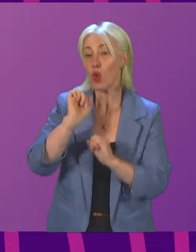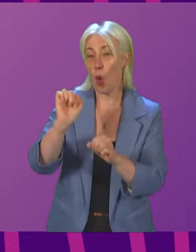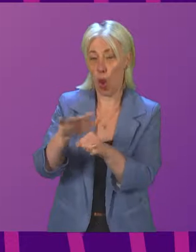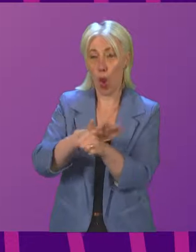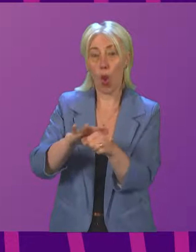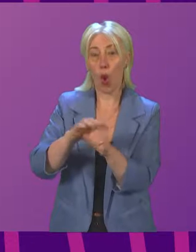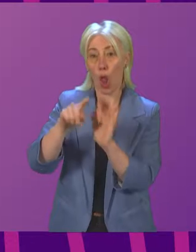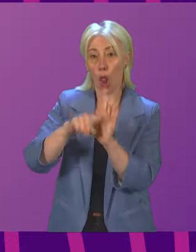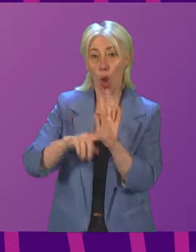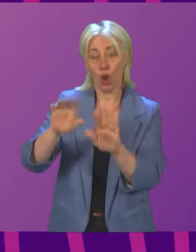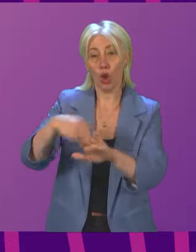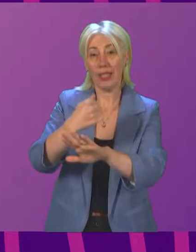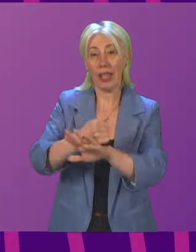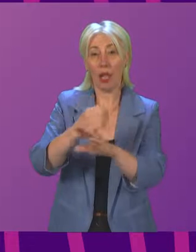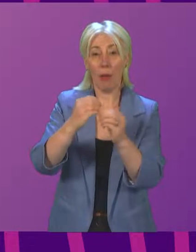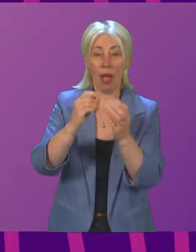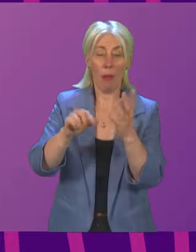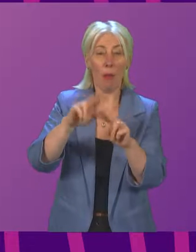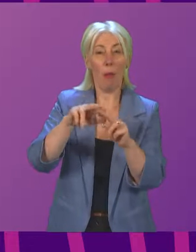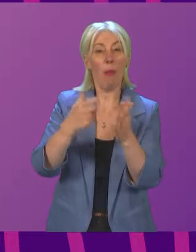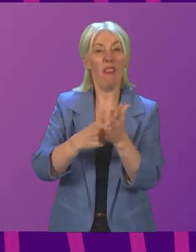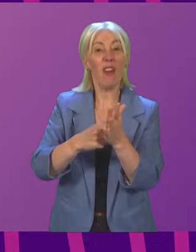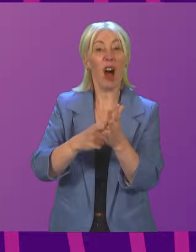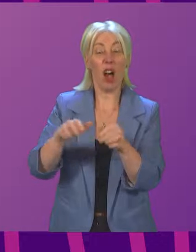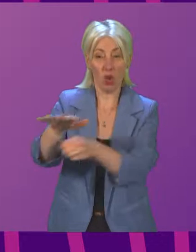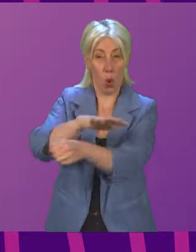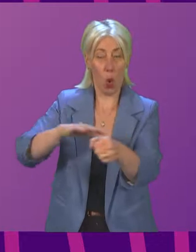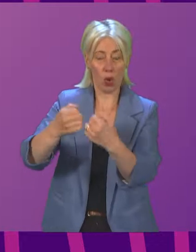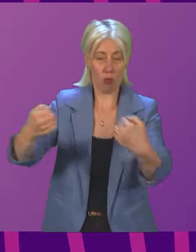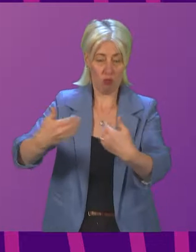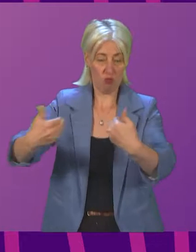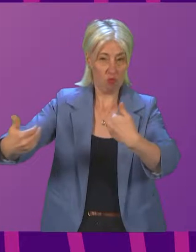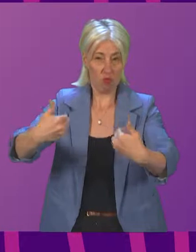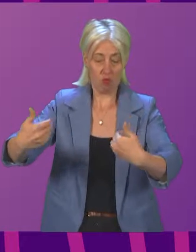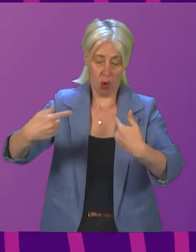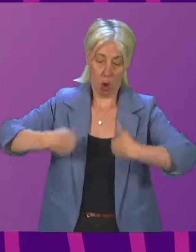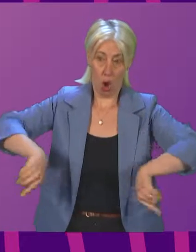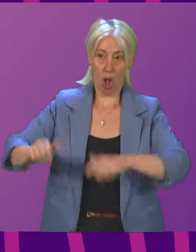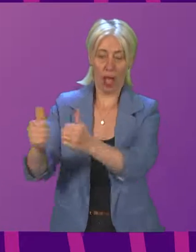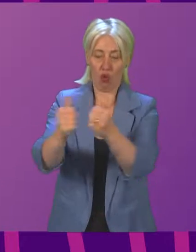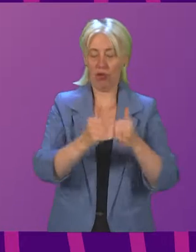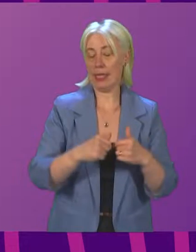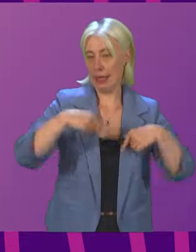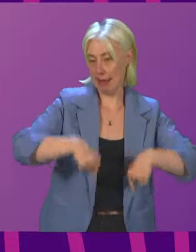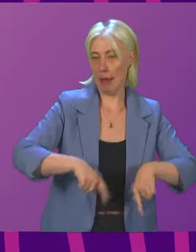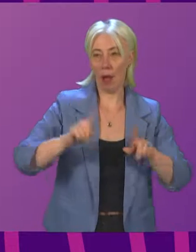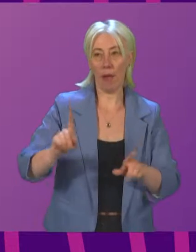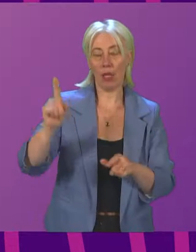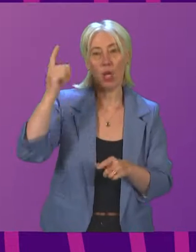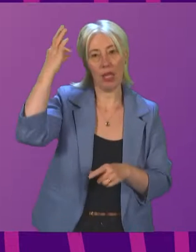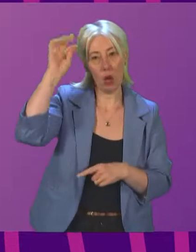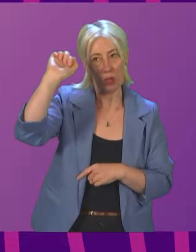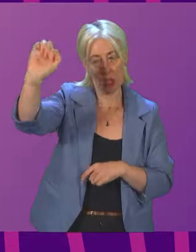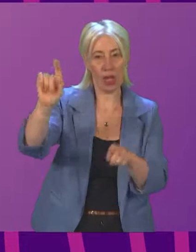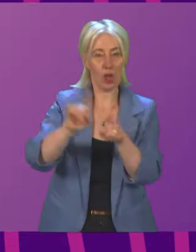establish buffer zones. We are all agreed in the Scottish Parliament, and it seems in local government too, that it is